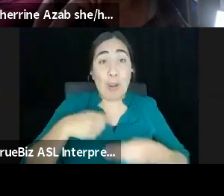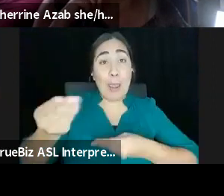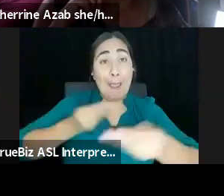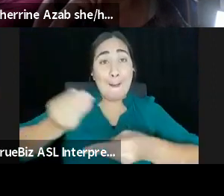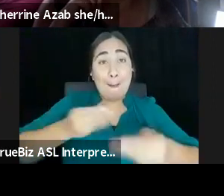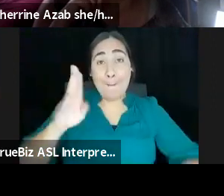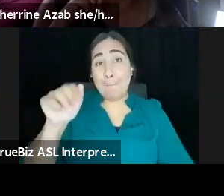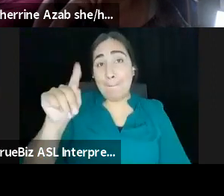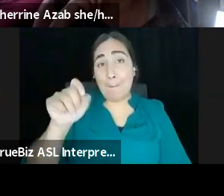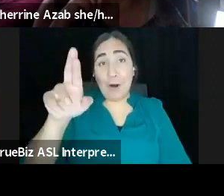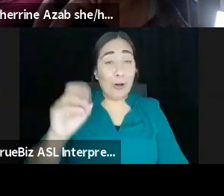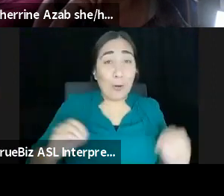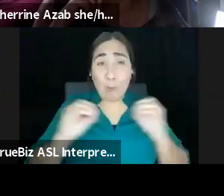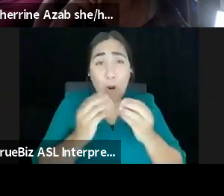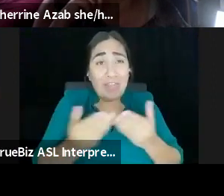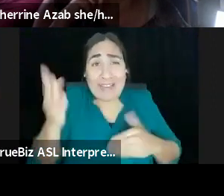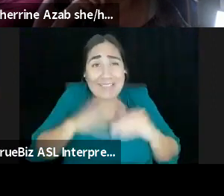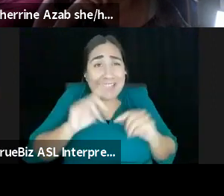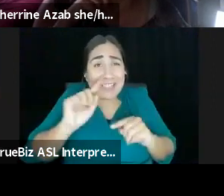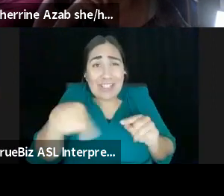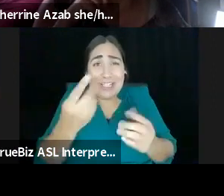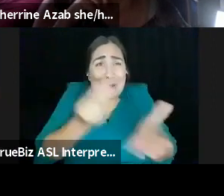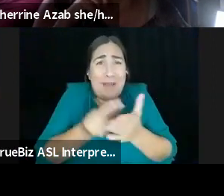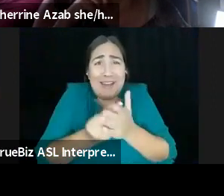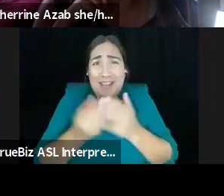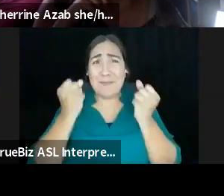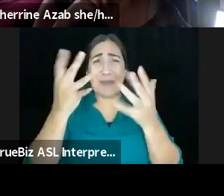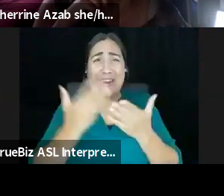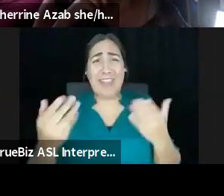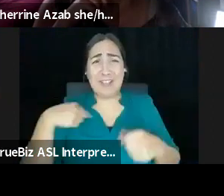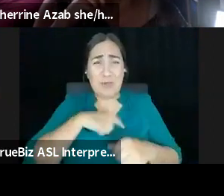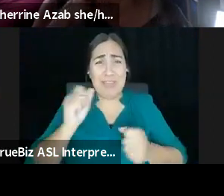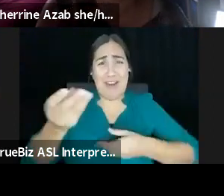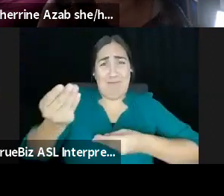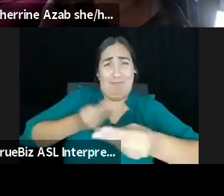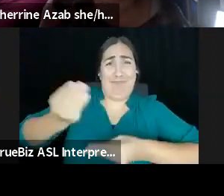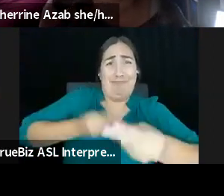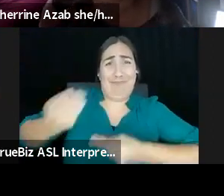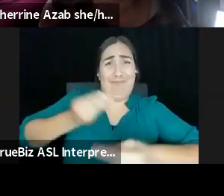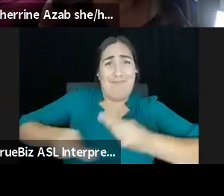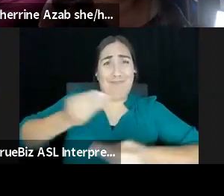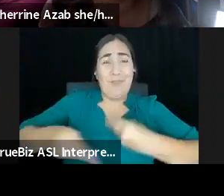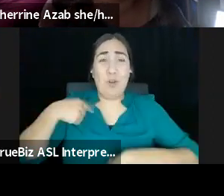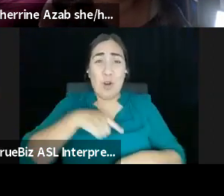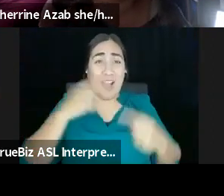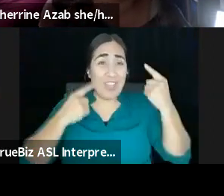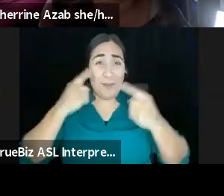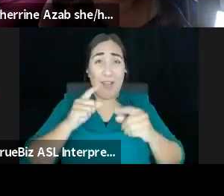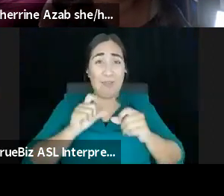There's a lot more things that we can give to one another because as we're thinking regeneratively, as we're thinking sustainably, a little green piece of paper ain't it. We've already talked about